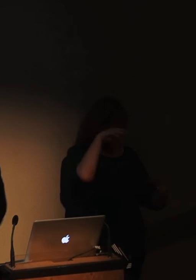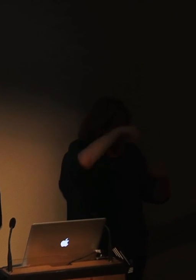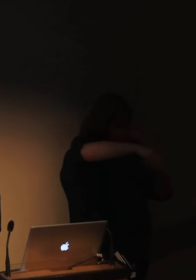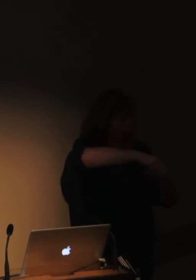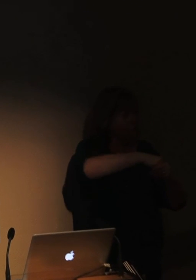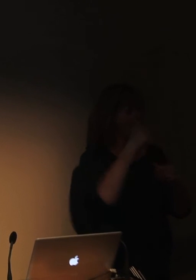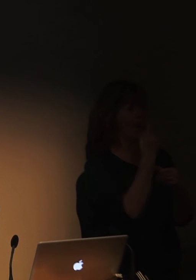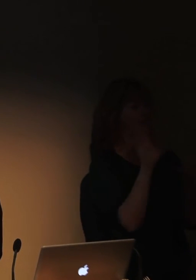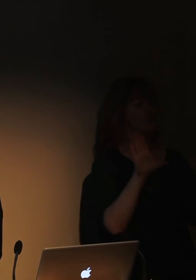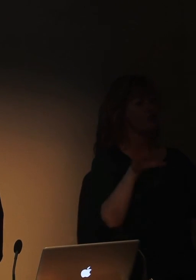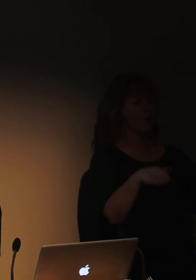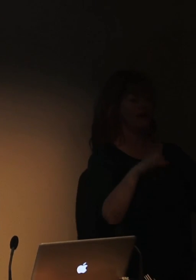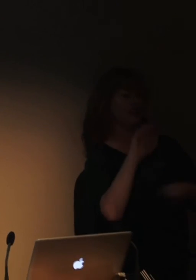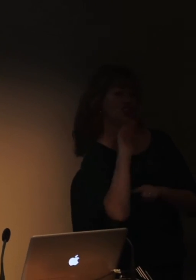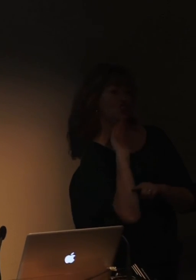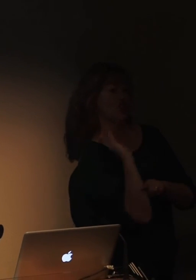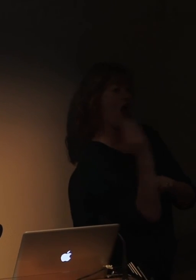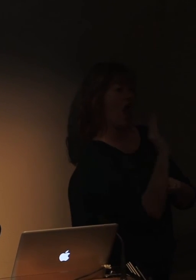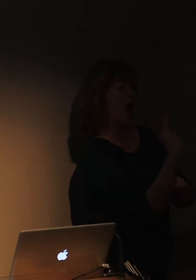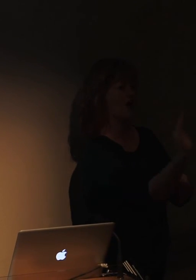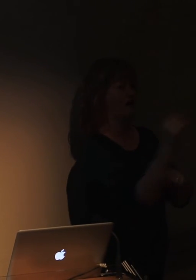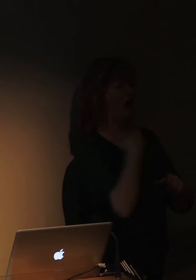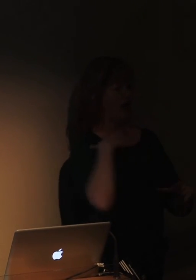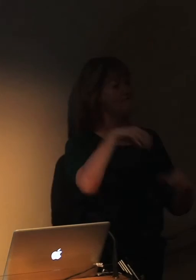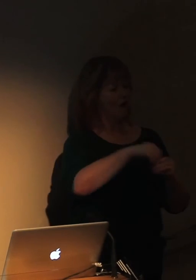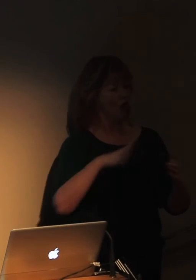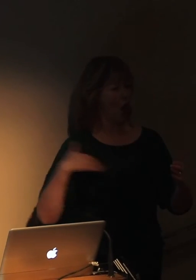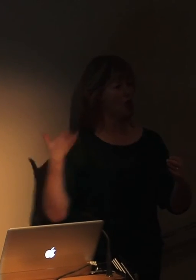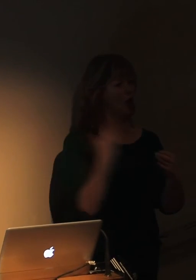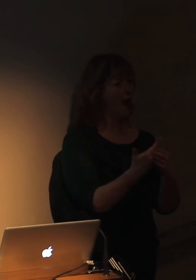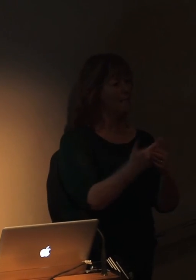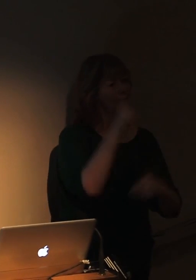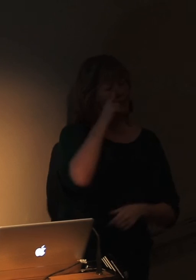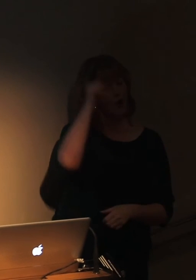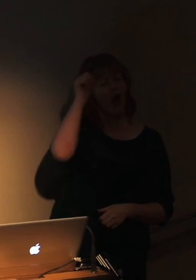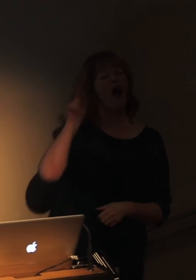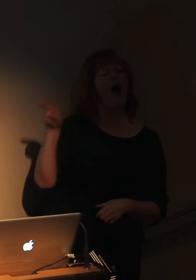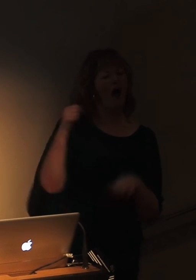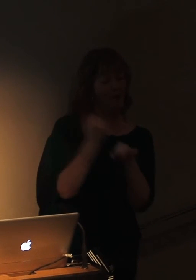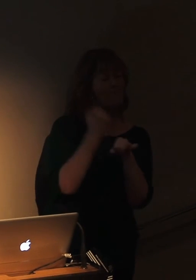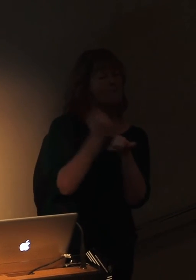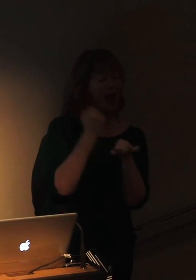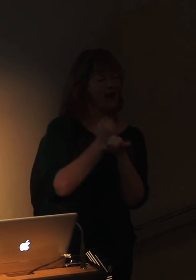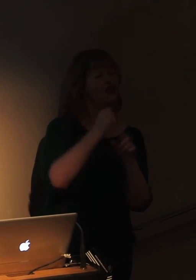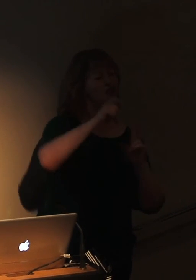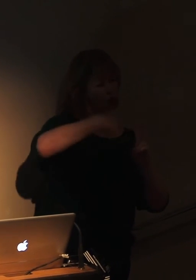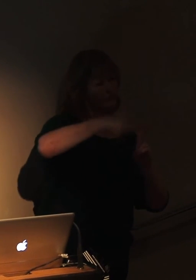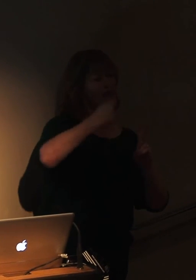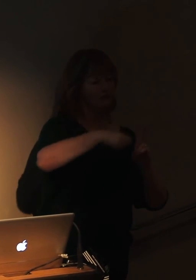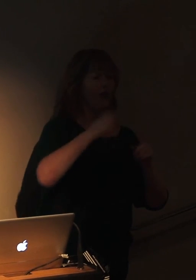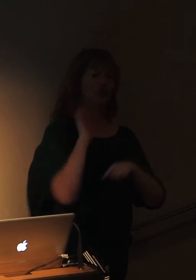genre, and that was definitely my genre for a long time. You get a reputation for making those sort of documentaries and you follow through very easily.